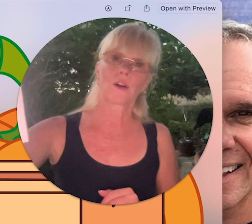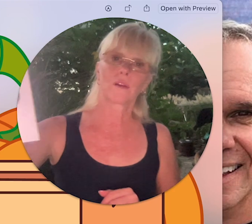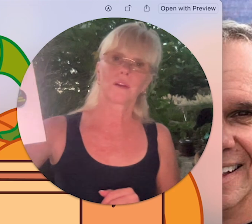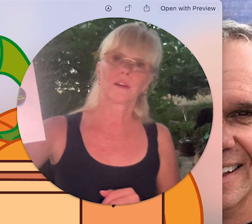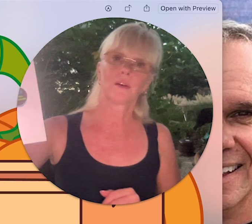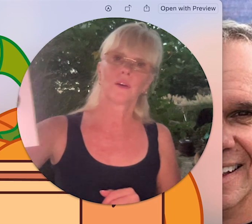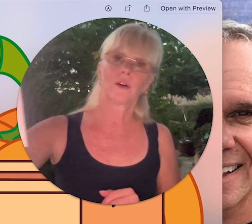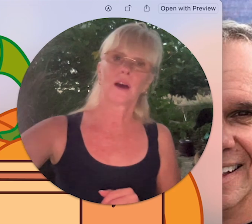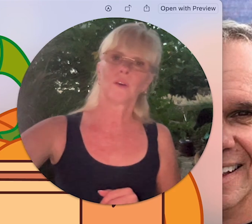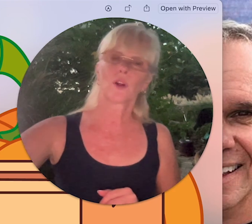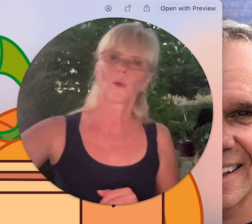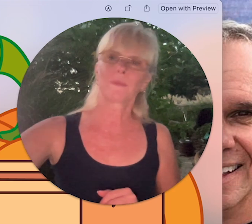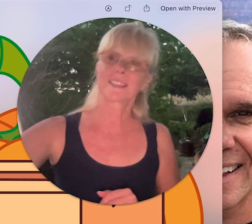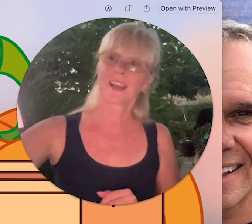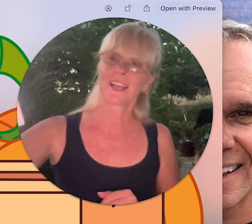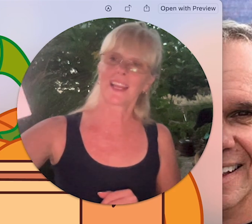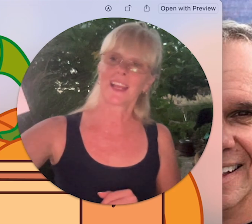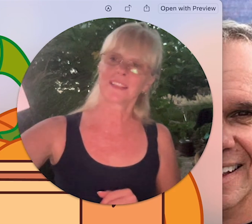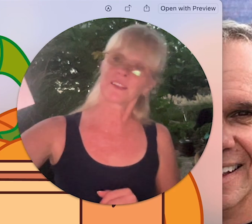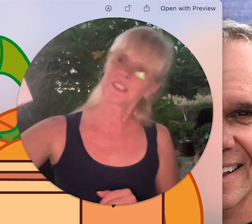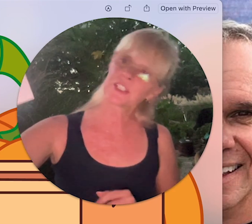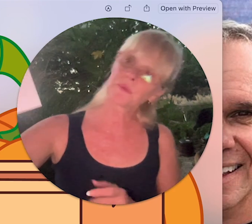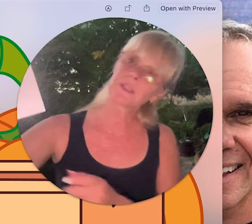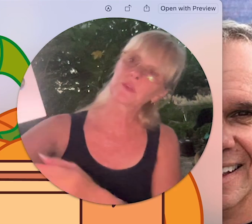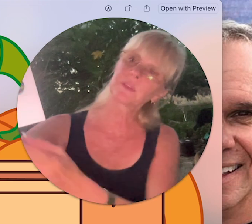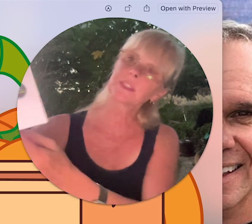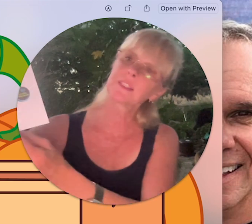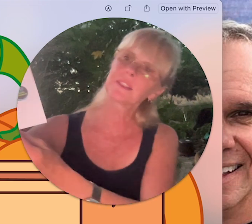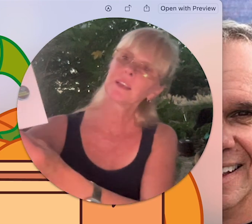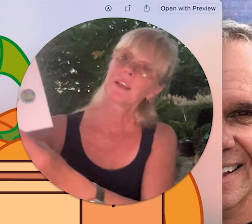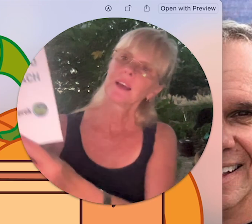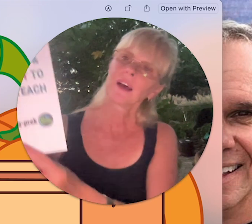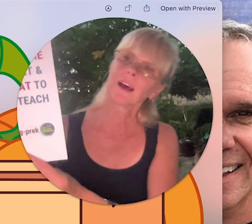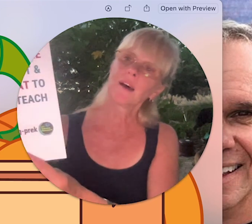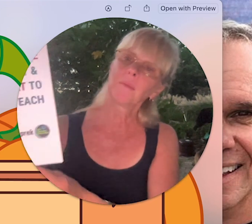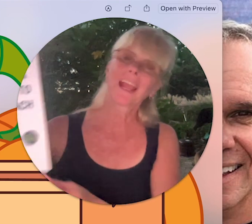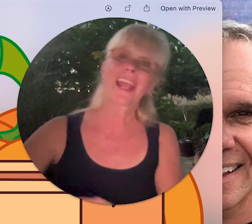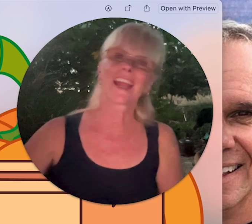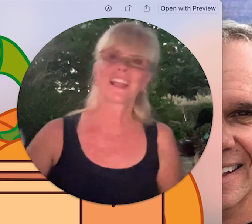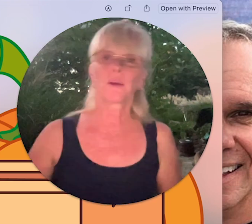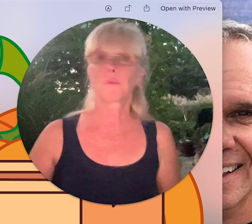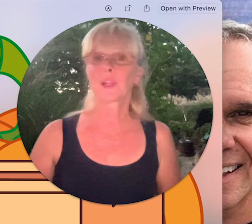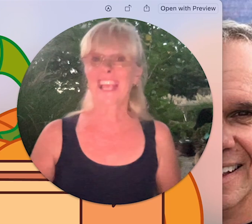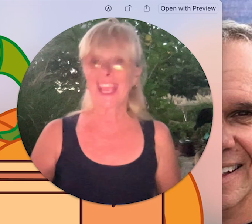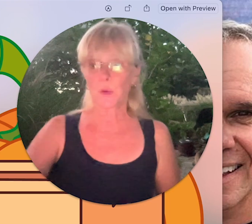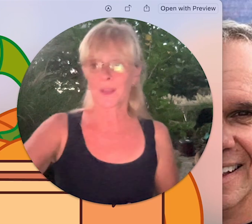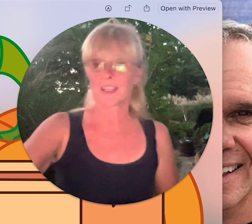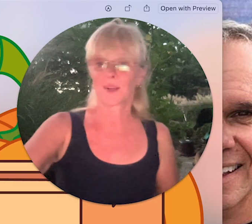on our website at ASL teaching resources um and pre-k curriculum